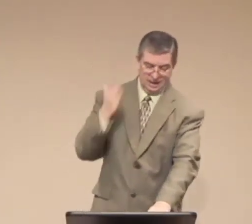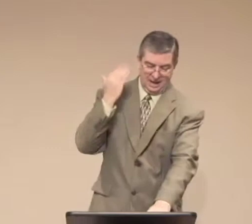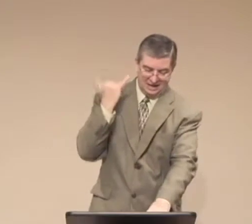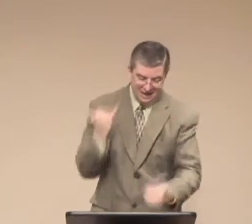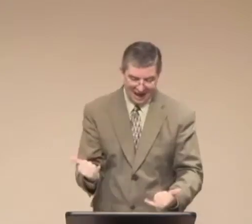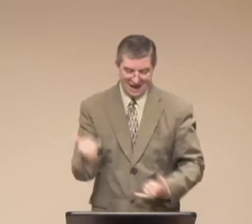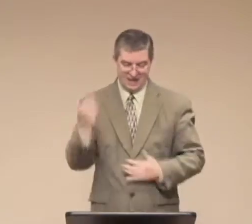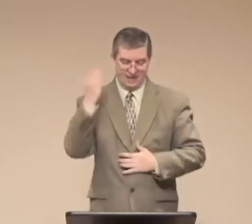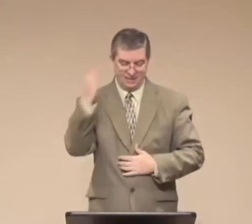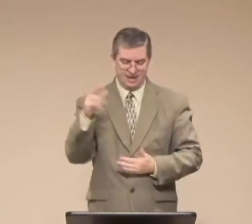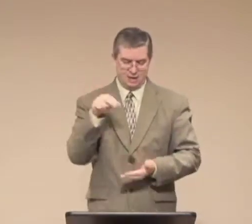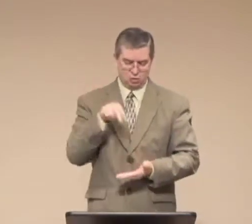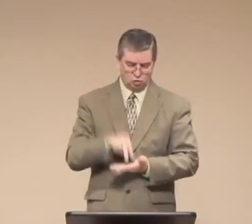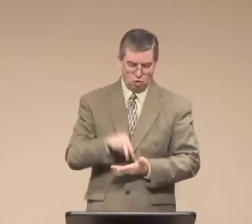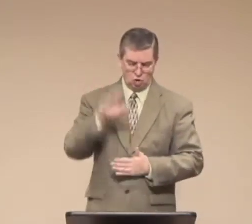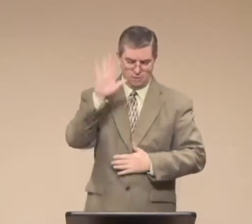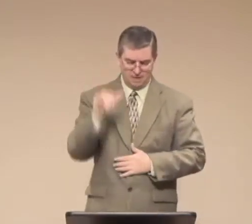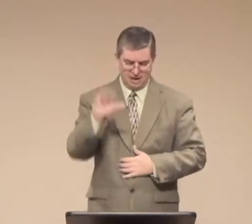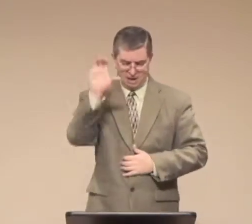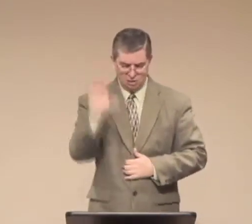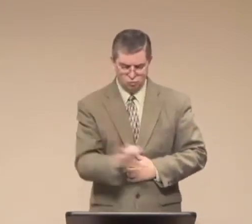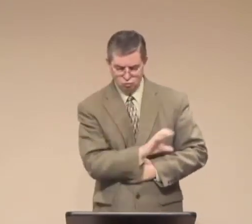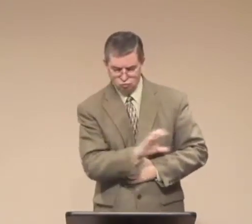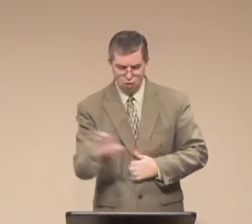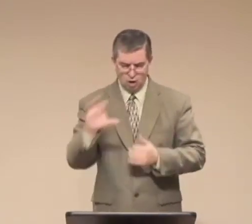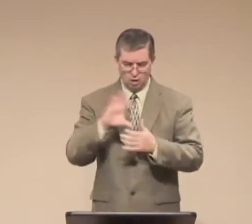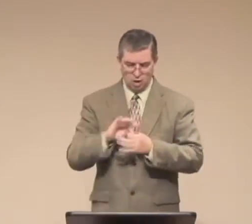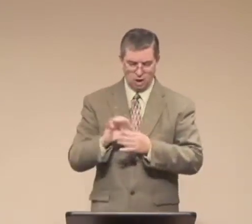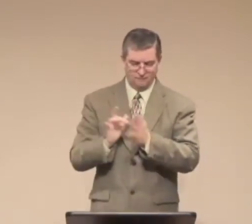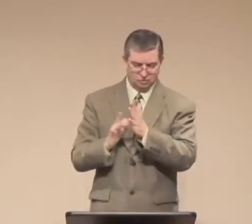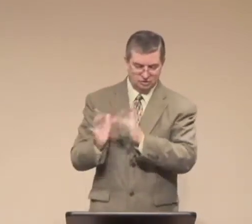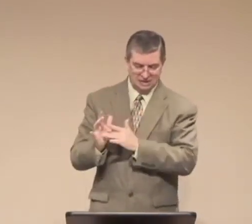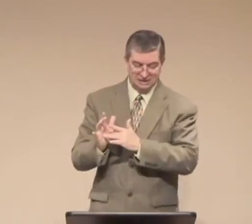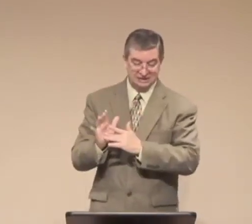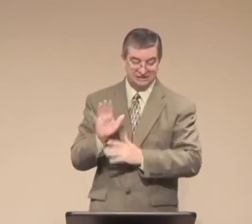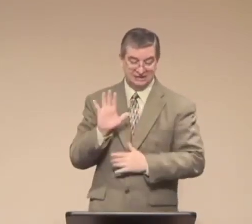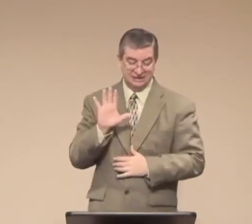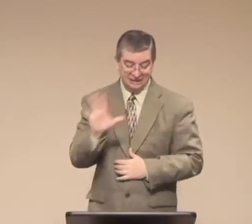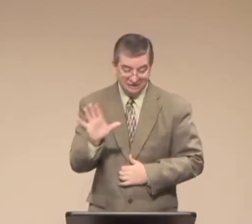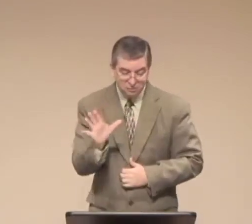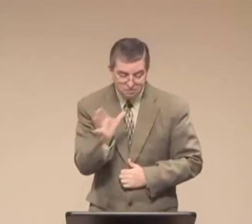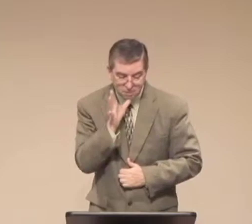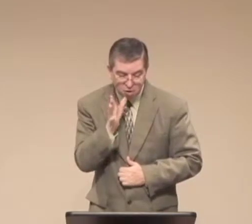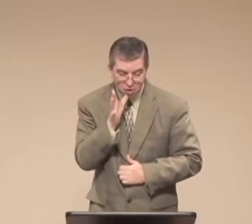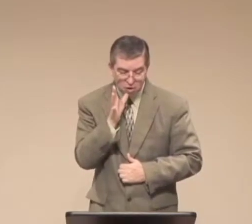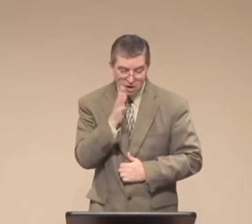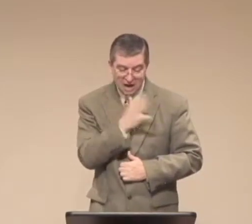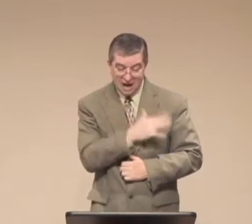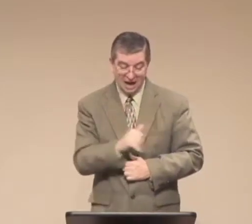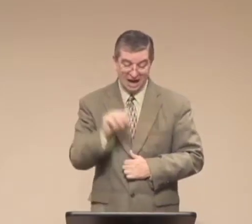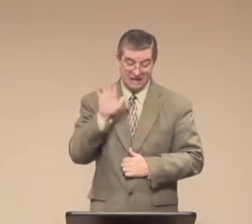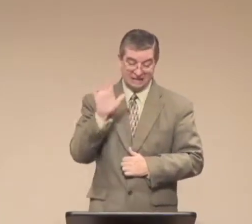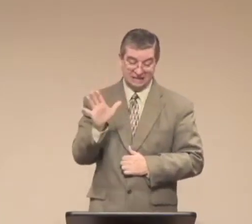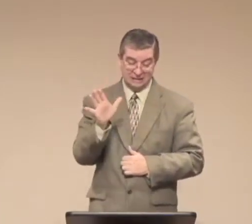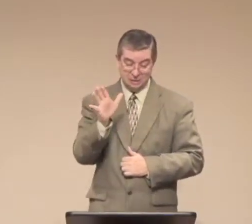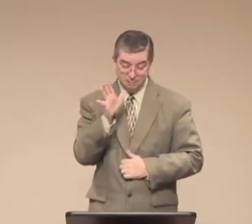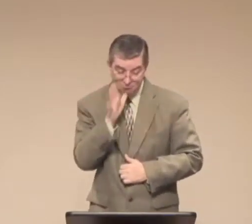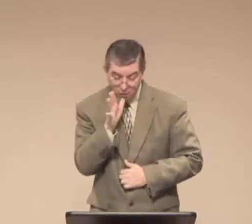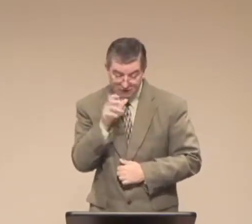Near the cross of Jesus stood his mother, his mother's sister Mary, the wife of Cleopas,